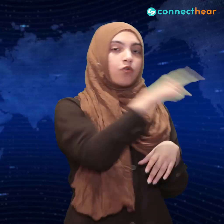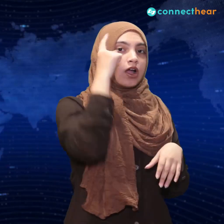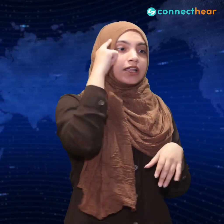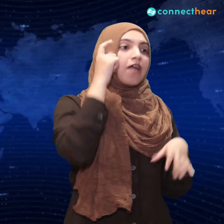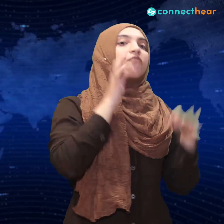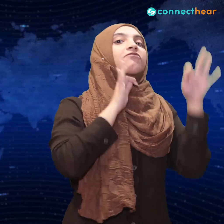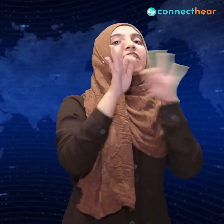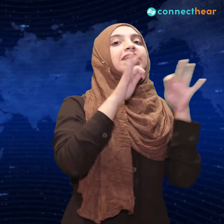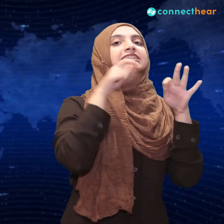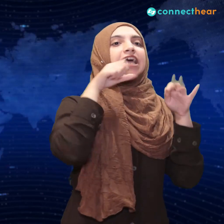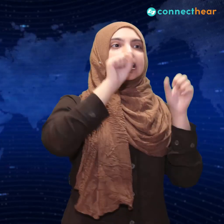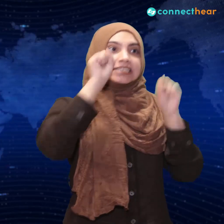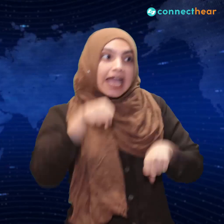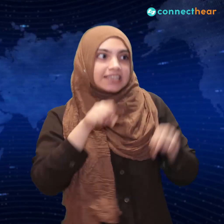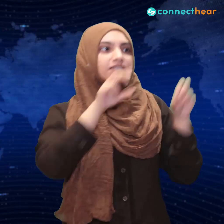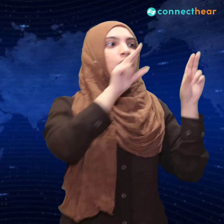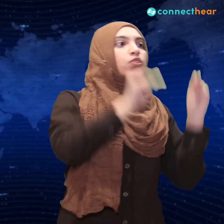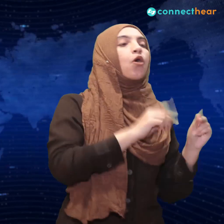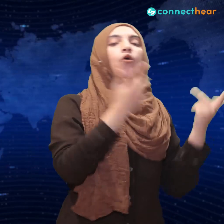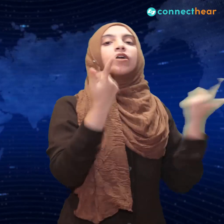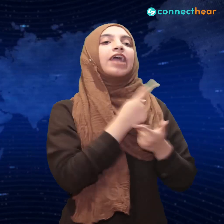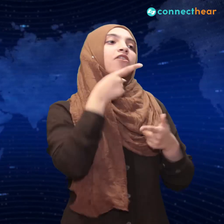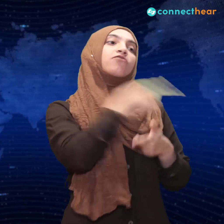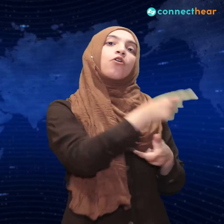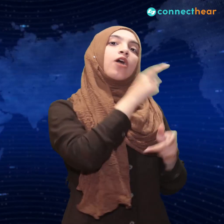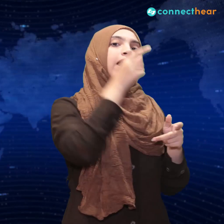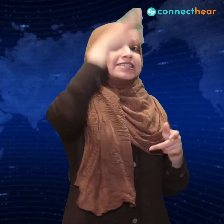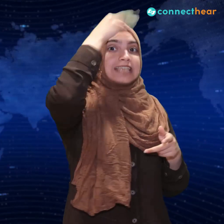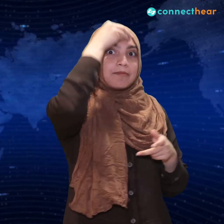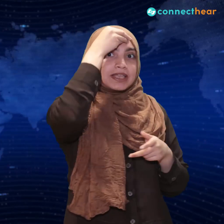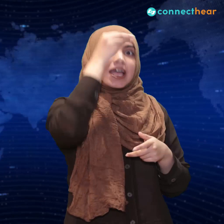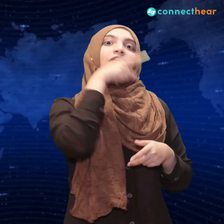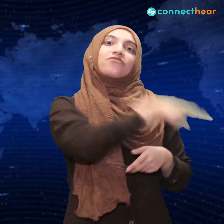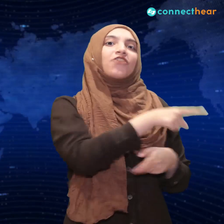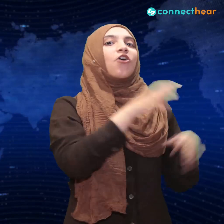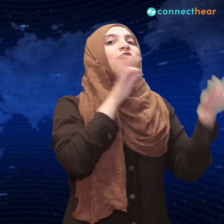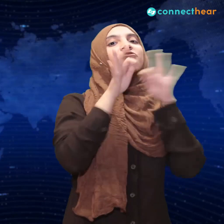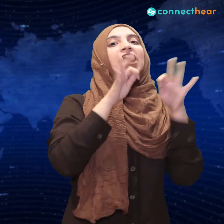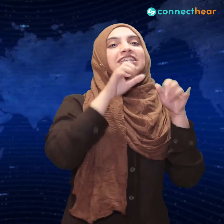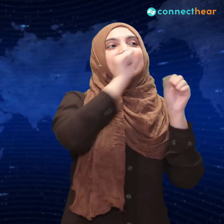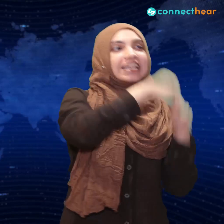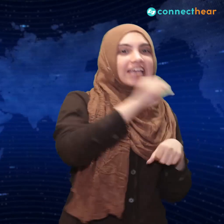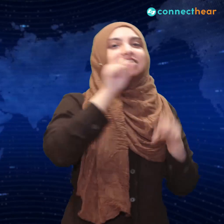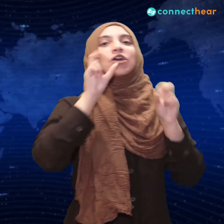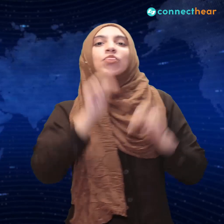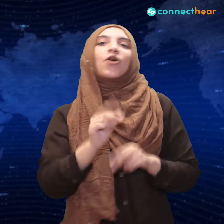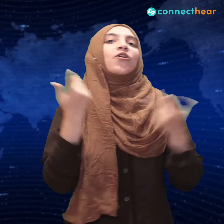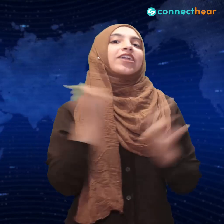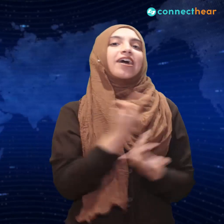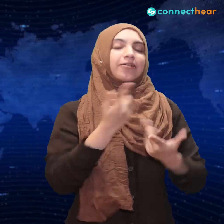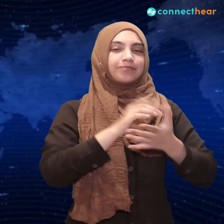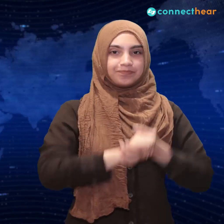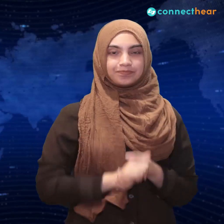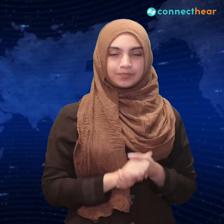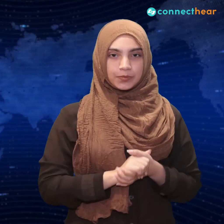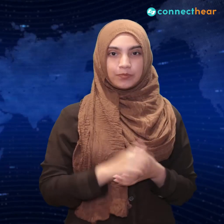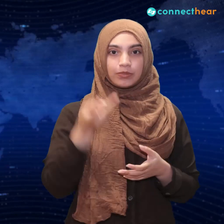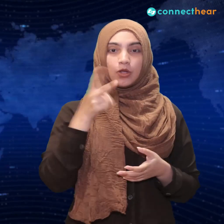will be the last one to have a say in deciding whether the game will be continued or not. Since Squid Games have